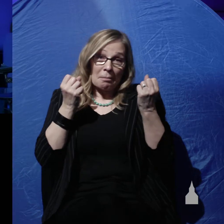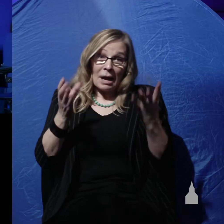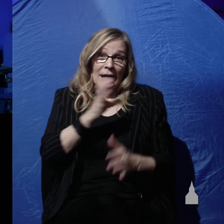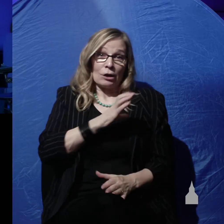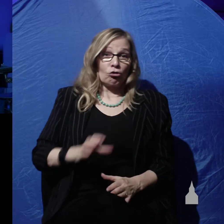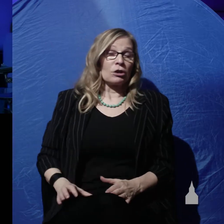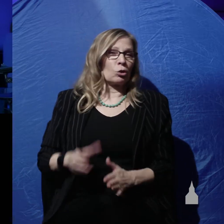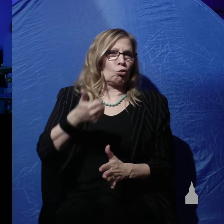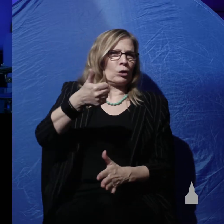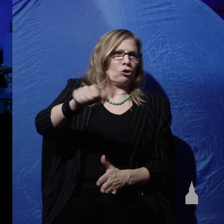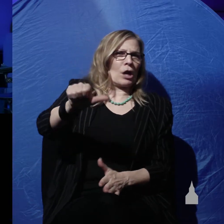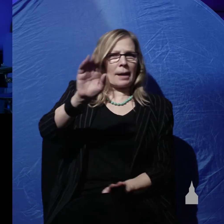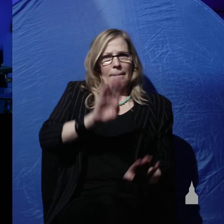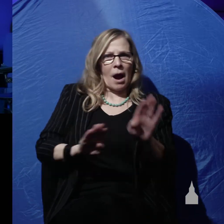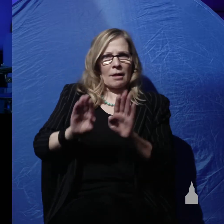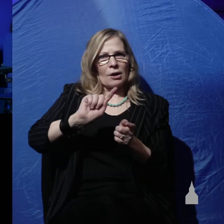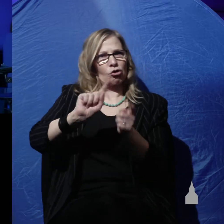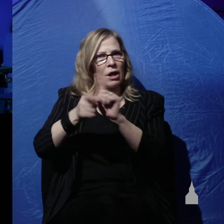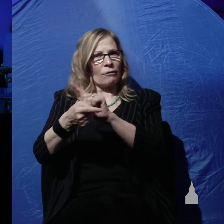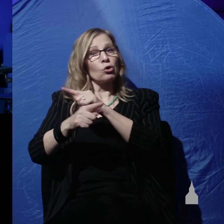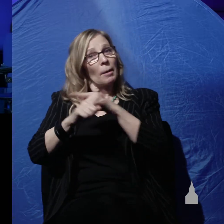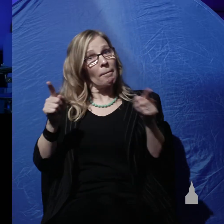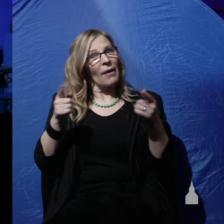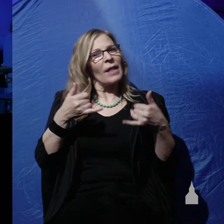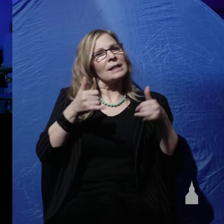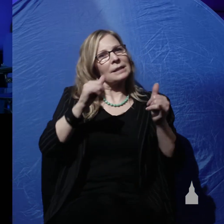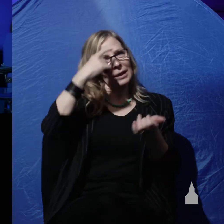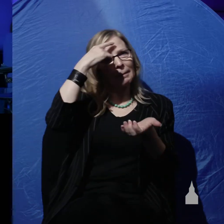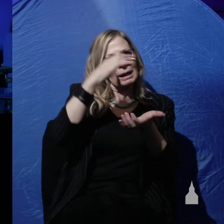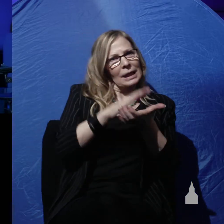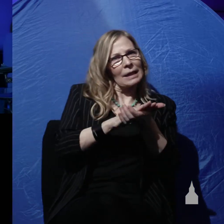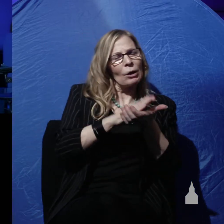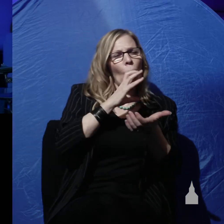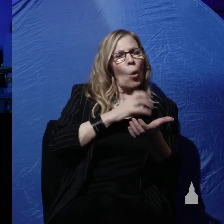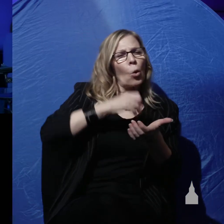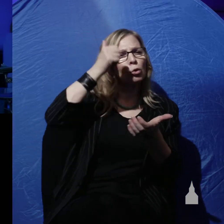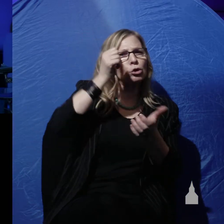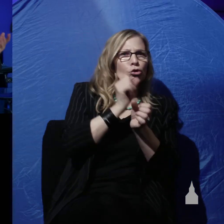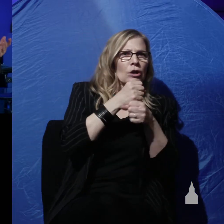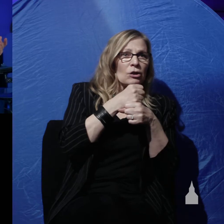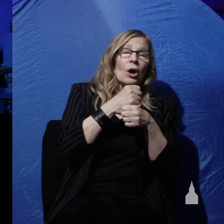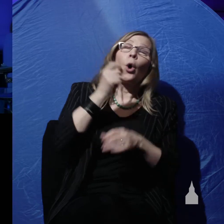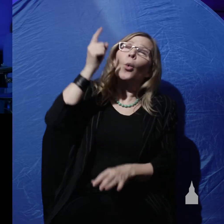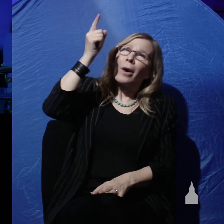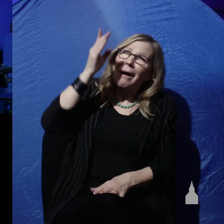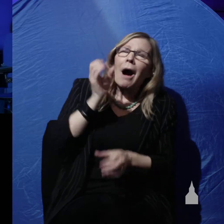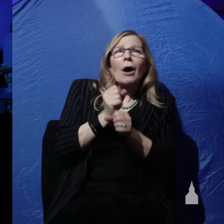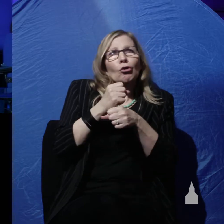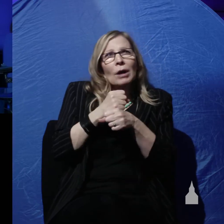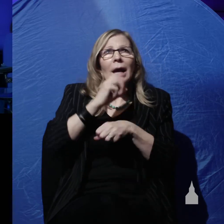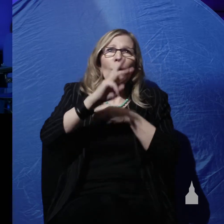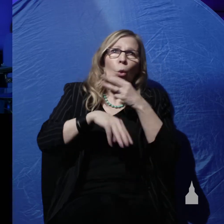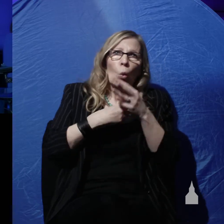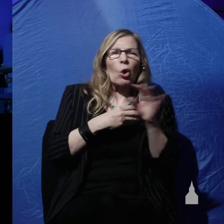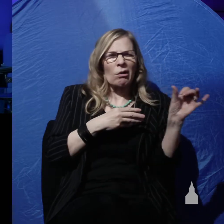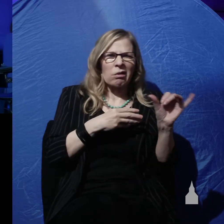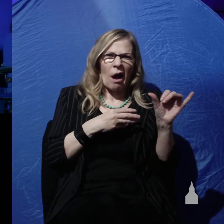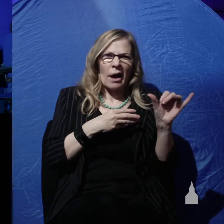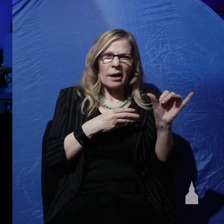and they just hold to old earth creation. And they say, well, God did really create the world like the Big Bang Theory says